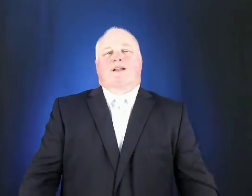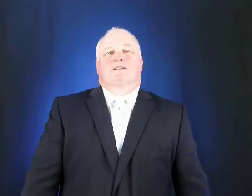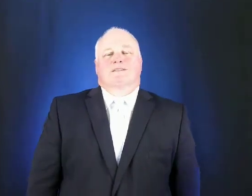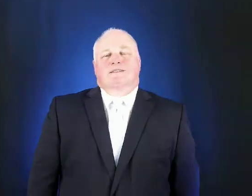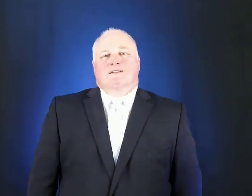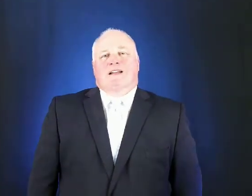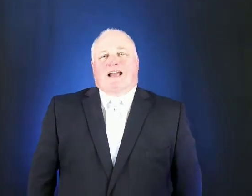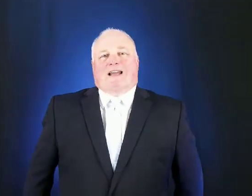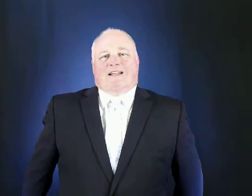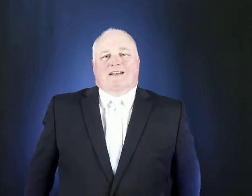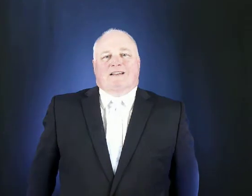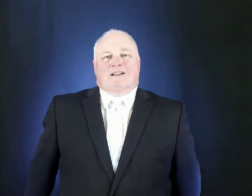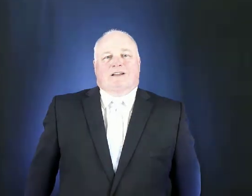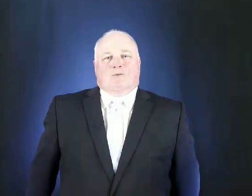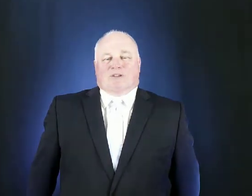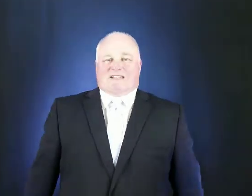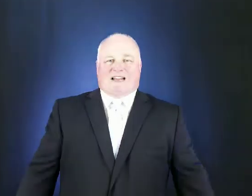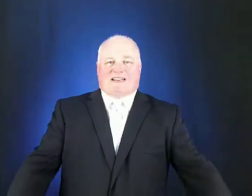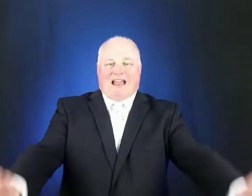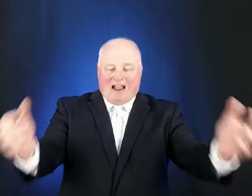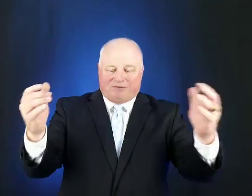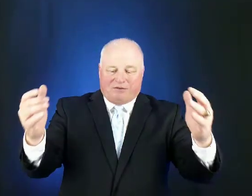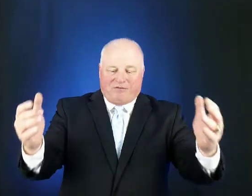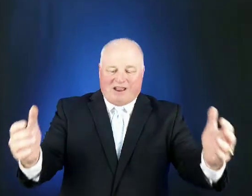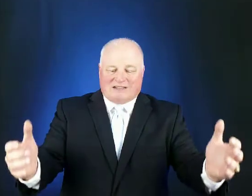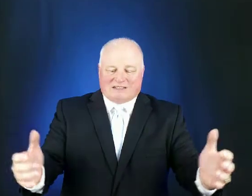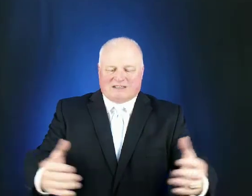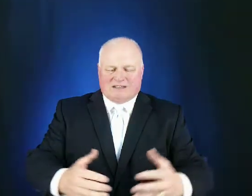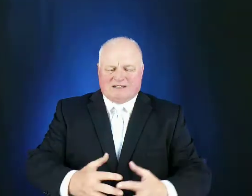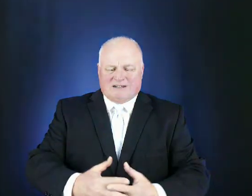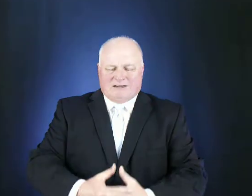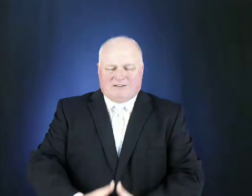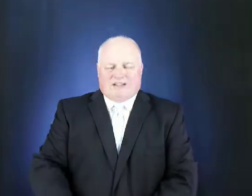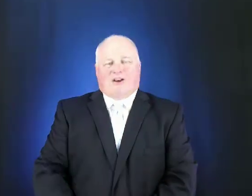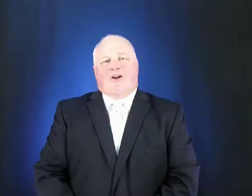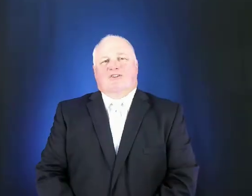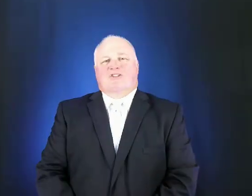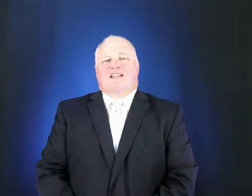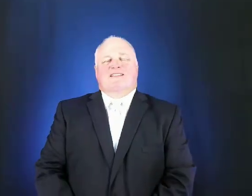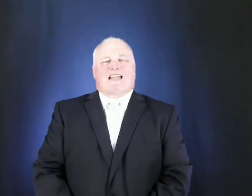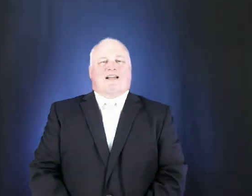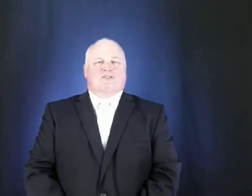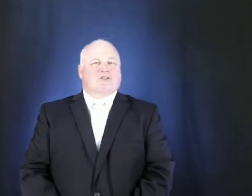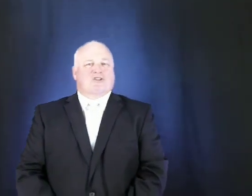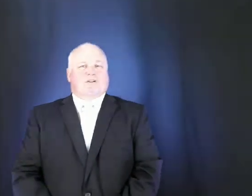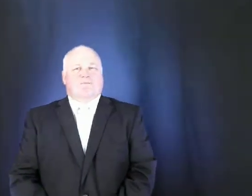helen was said to have the face that launched ten thousand ships